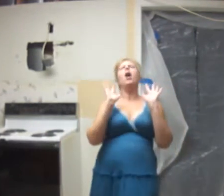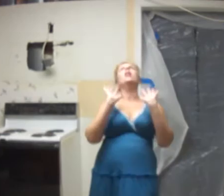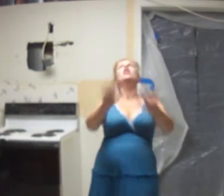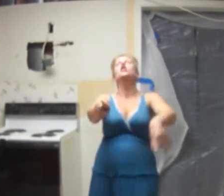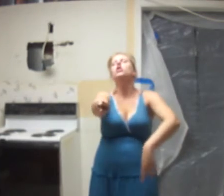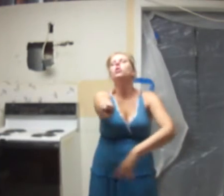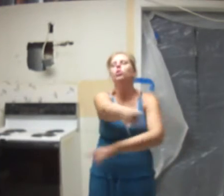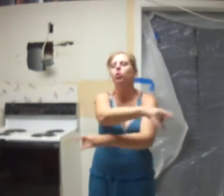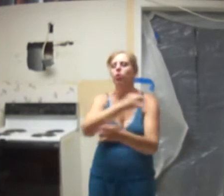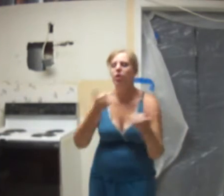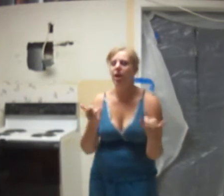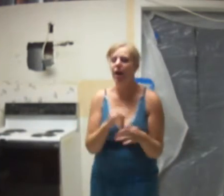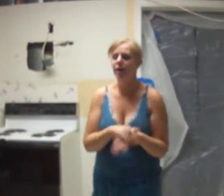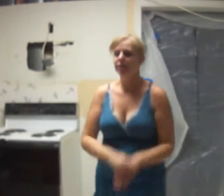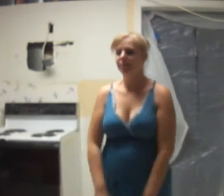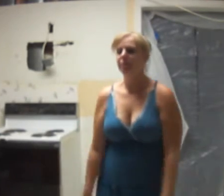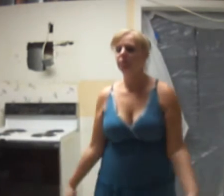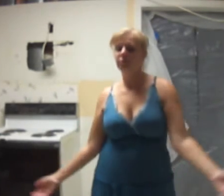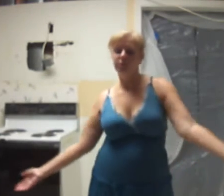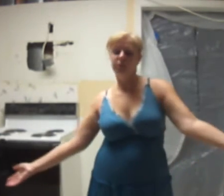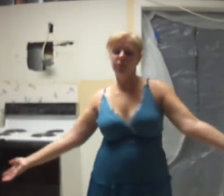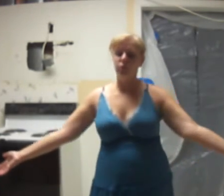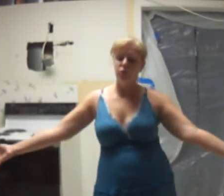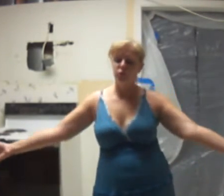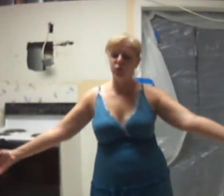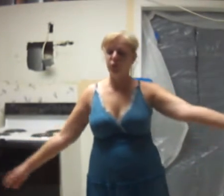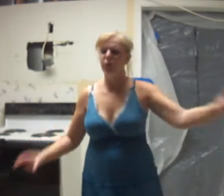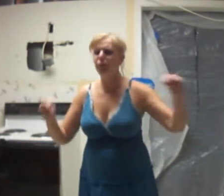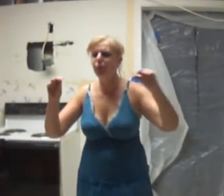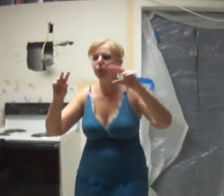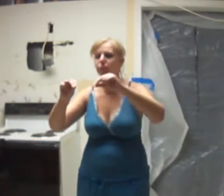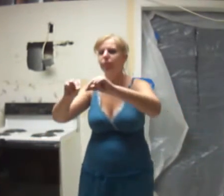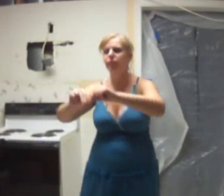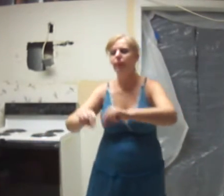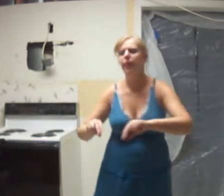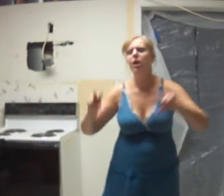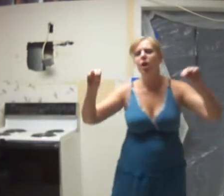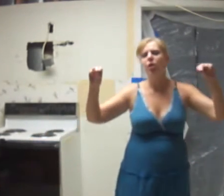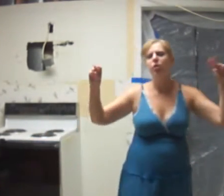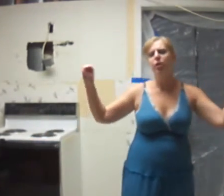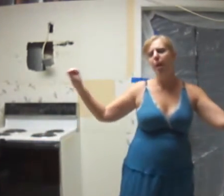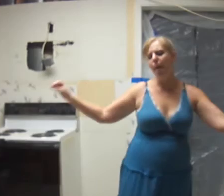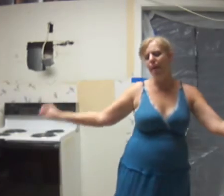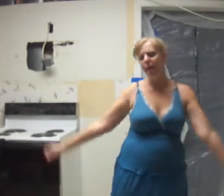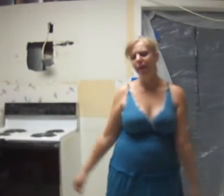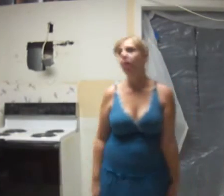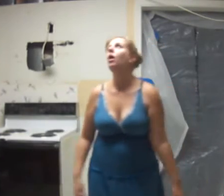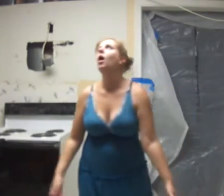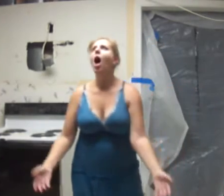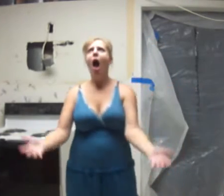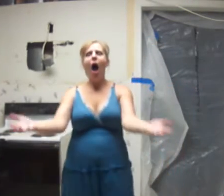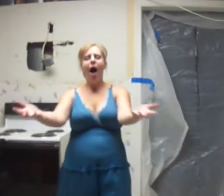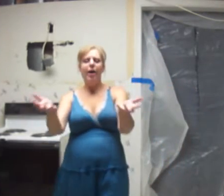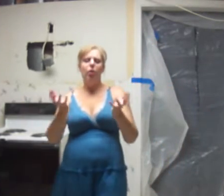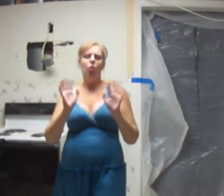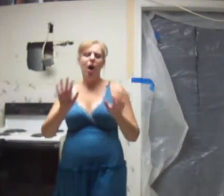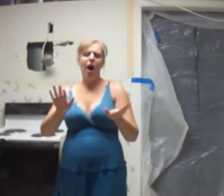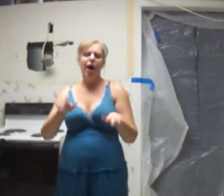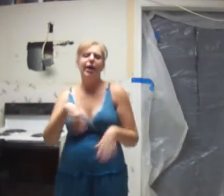you to deny it No, no, no, no, no, no I don't want